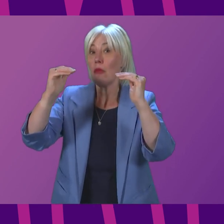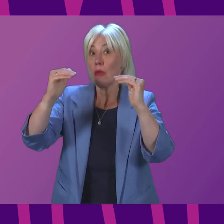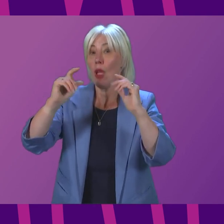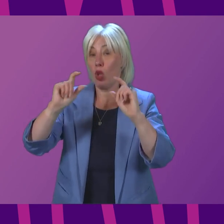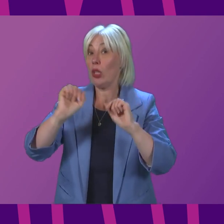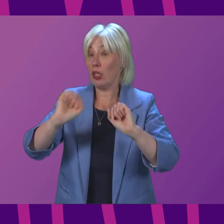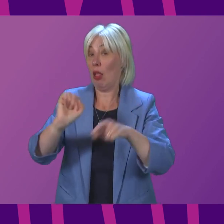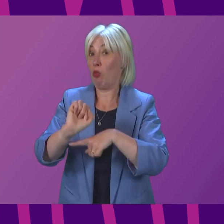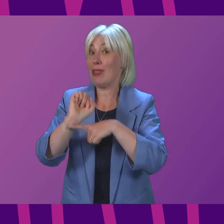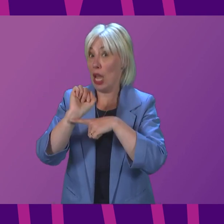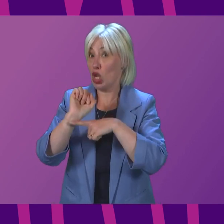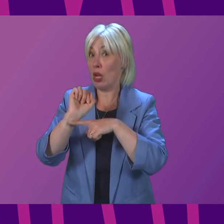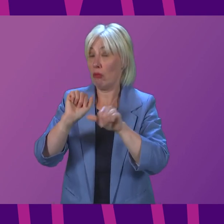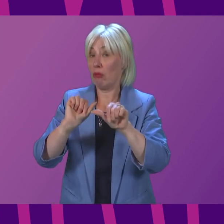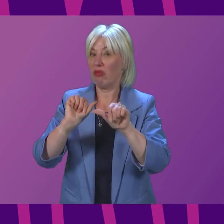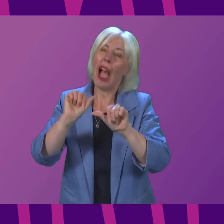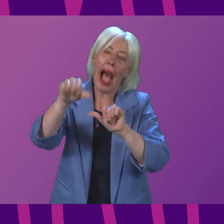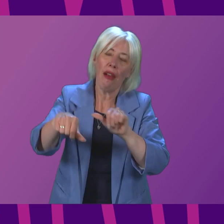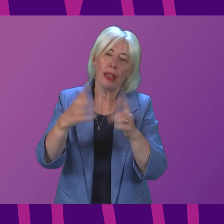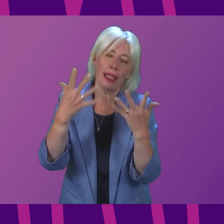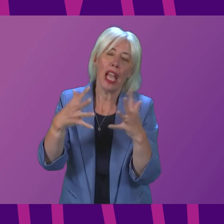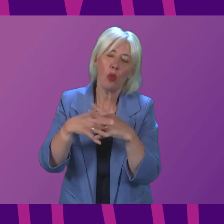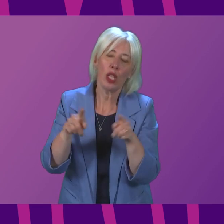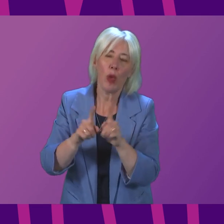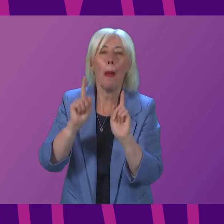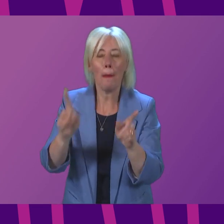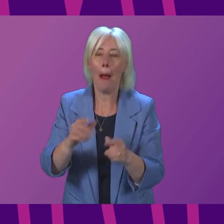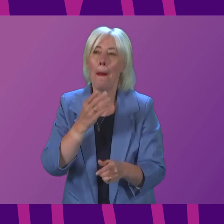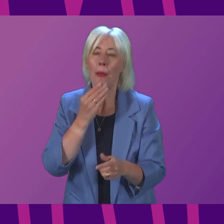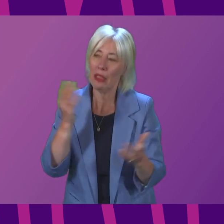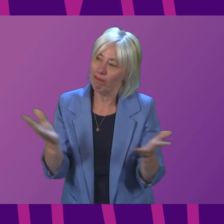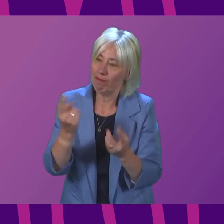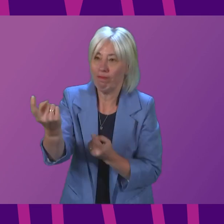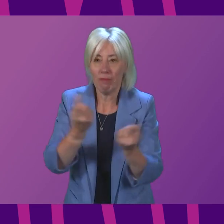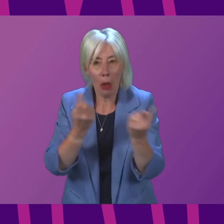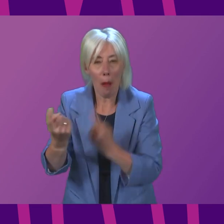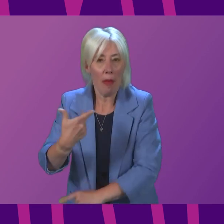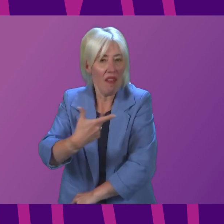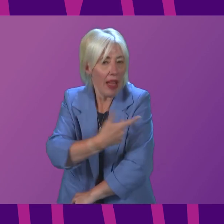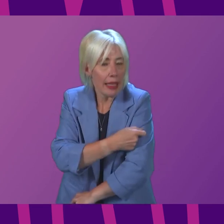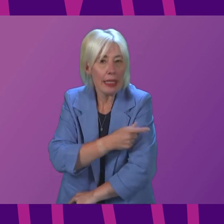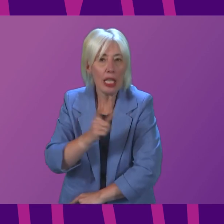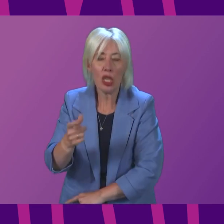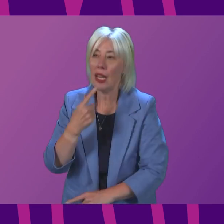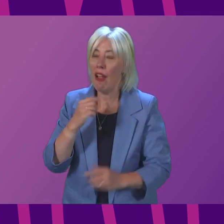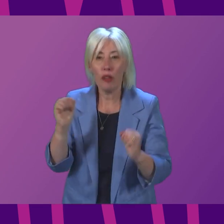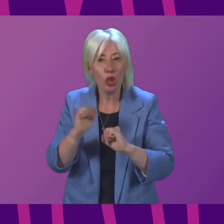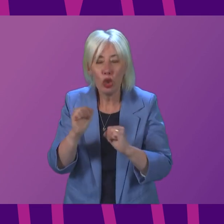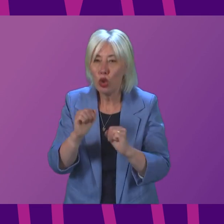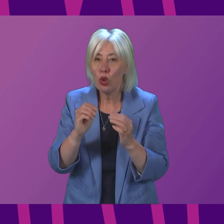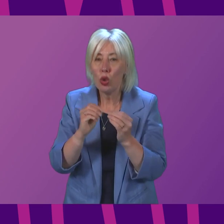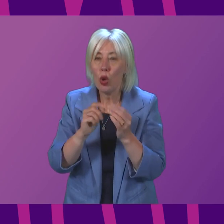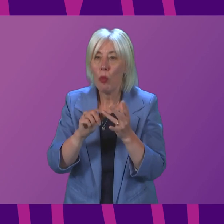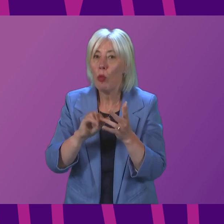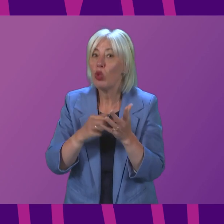strong protection after that. That is why we continue to encourage people to come forward for vaccination, even if they have not had boosters so